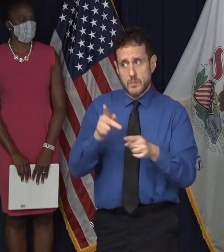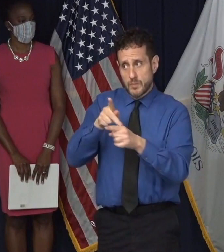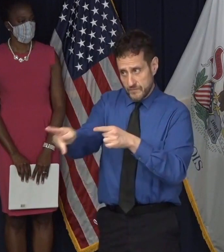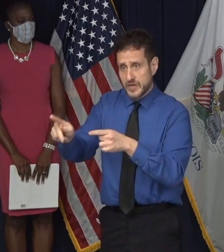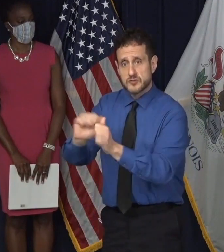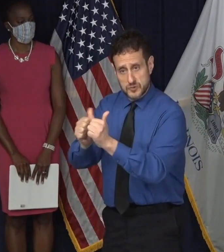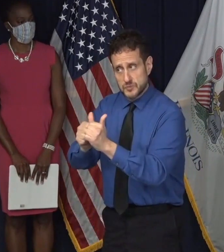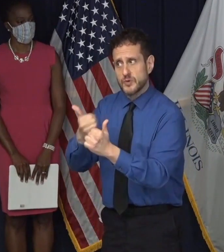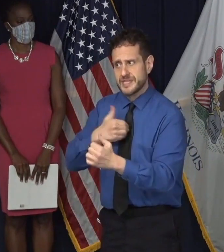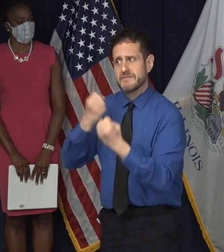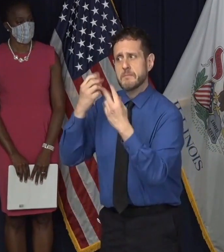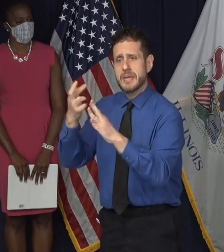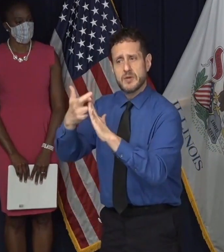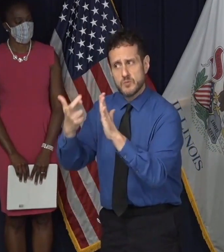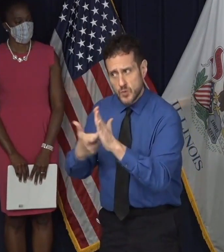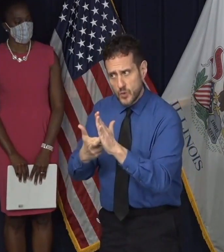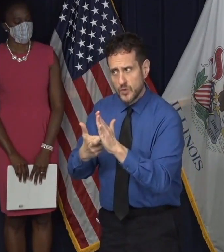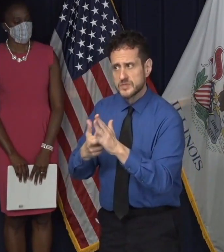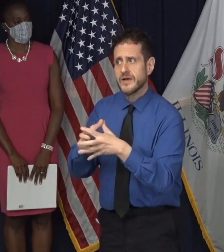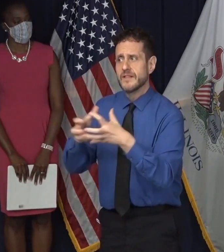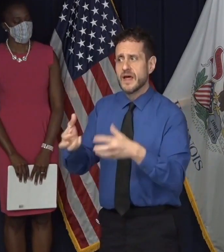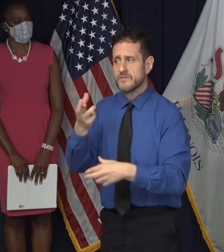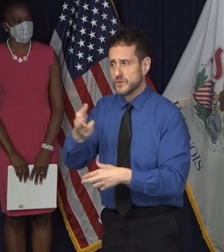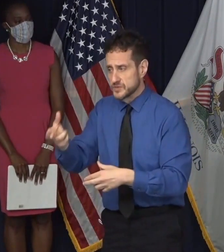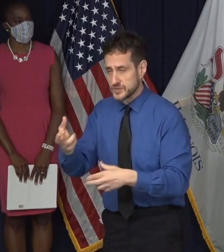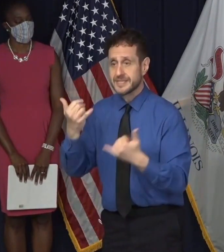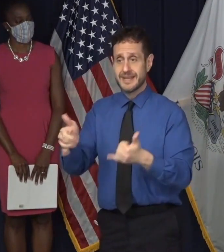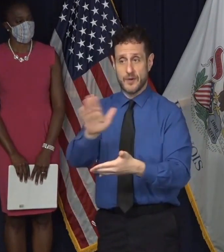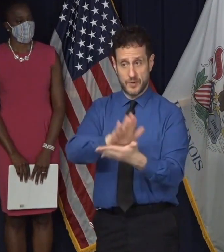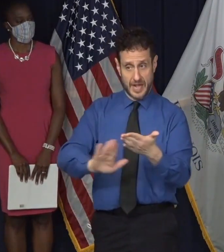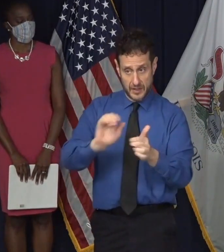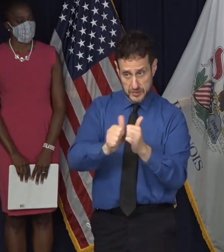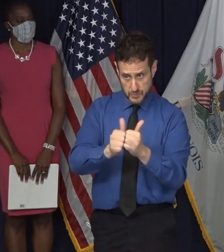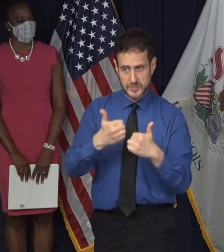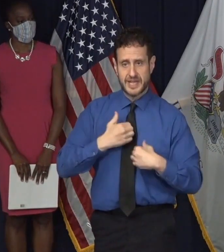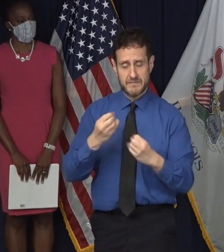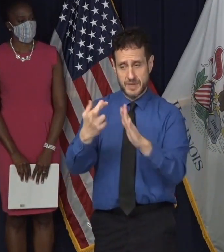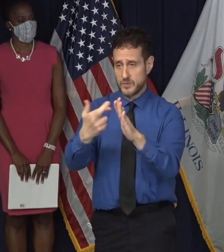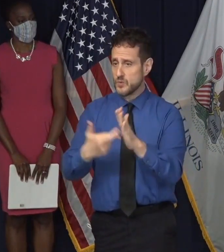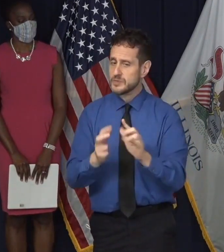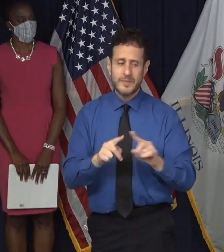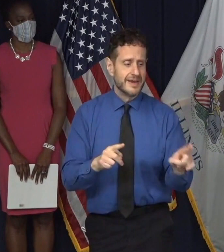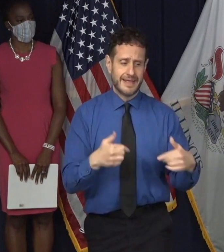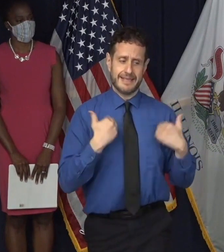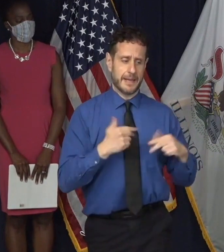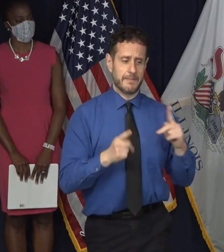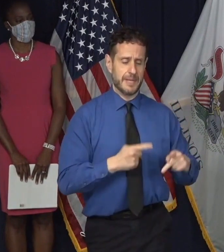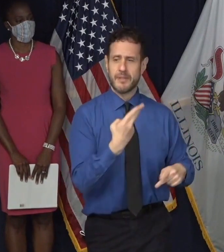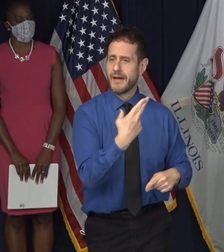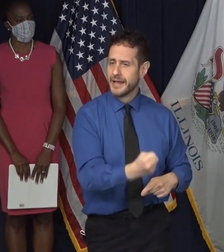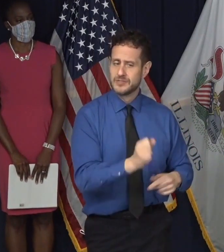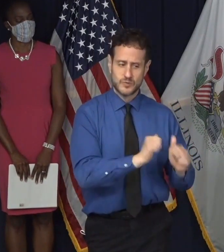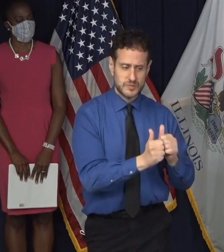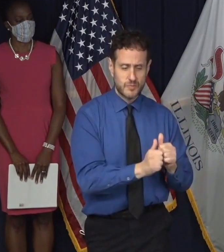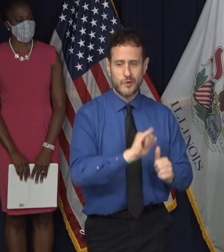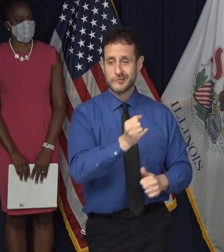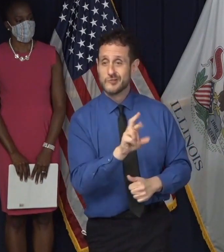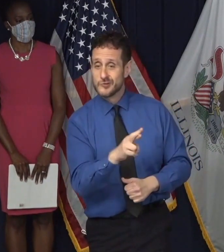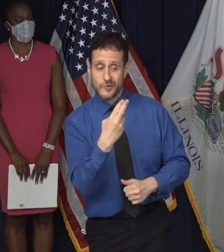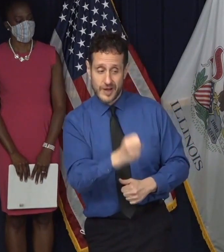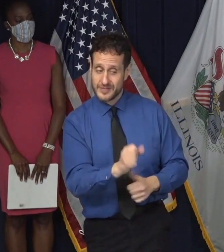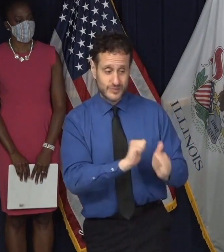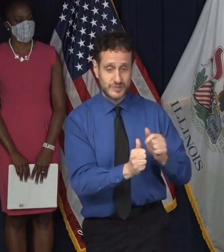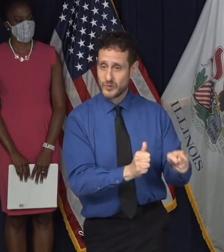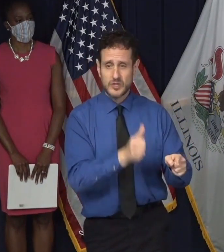sports and by now by college sports are not available to people who play high school or junior high school